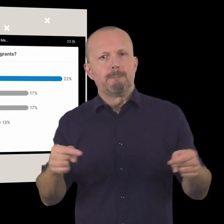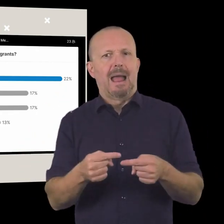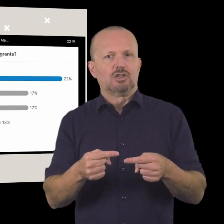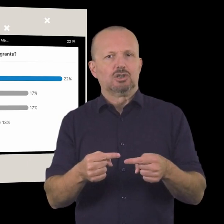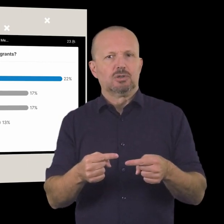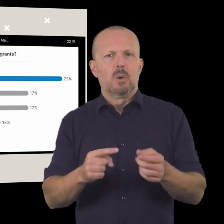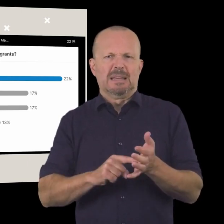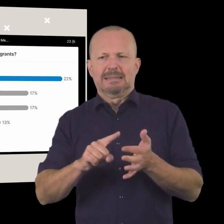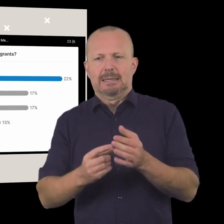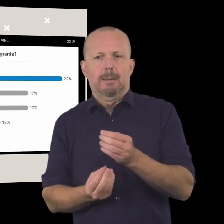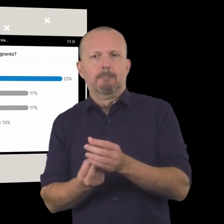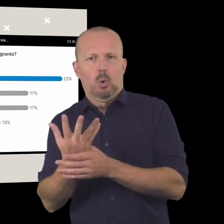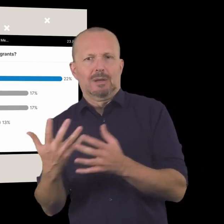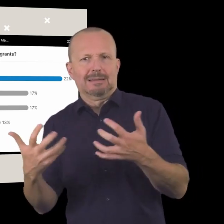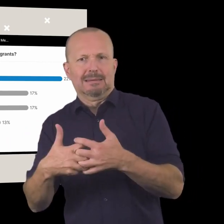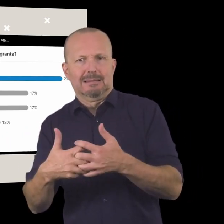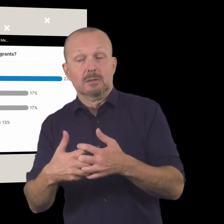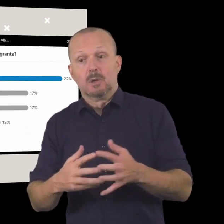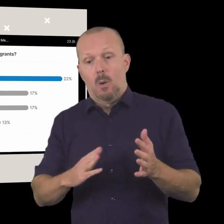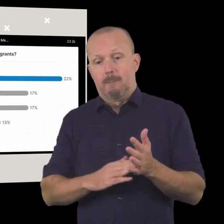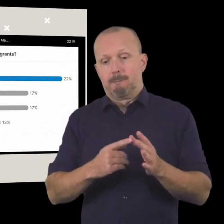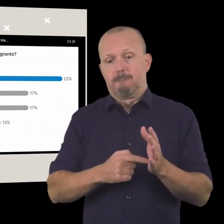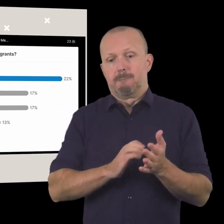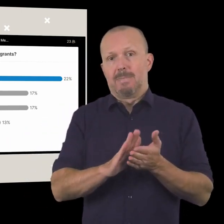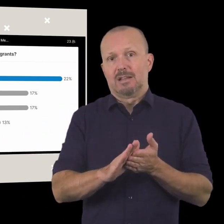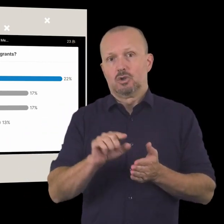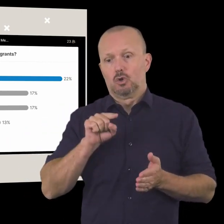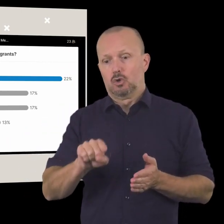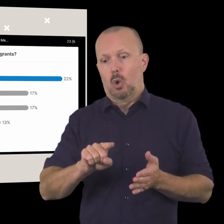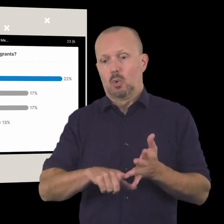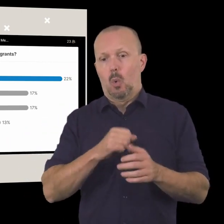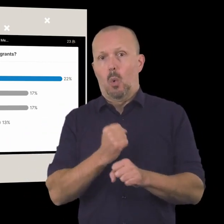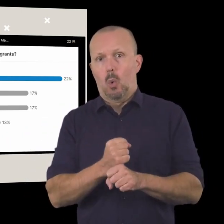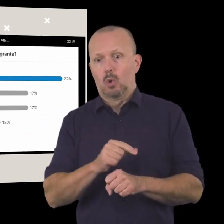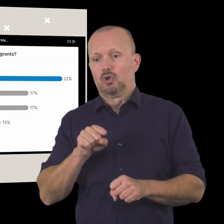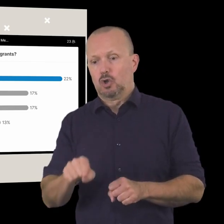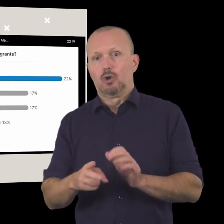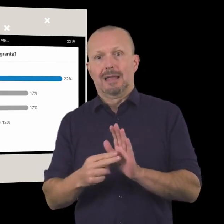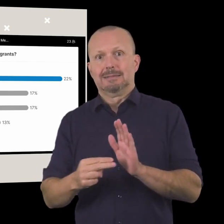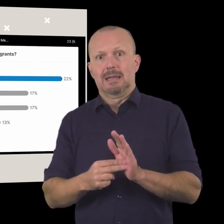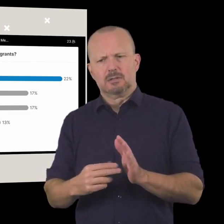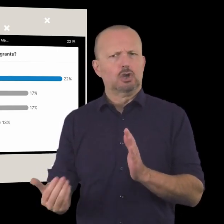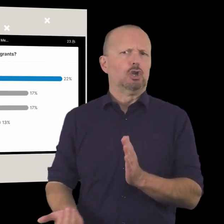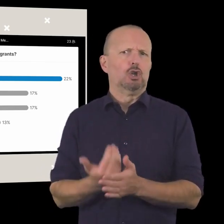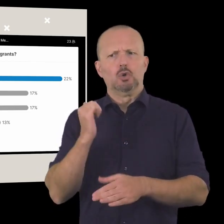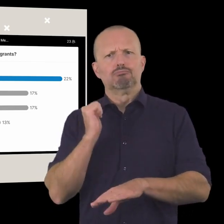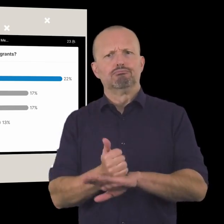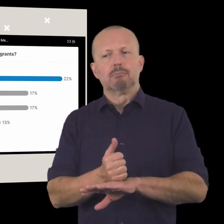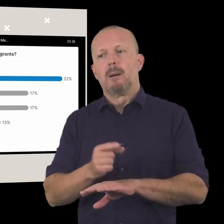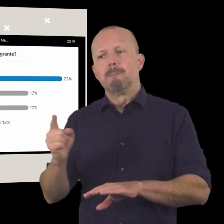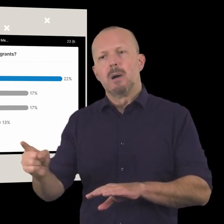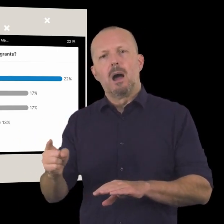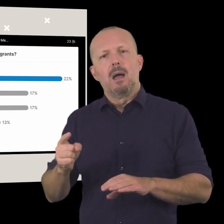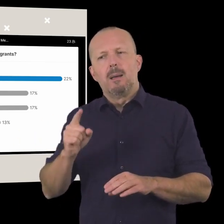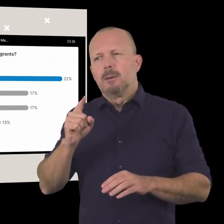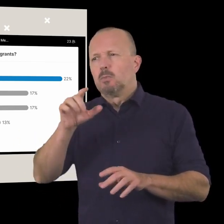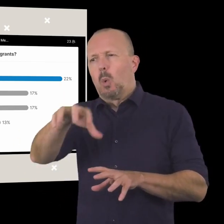so you may have heard of match already website is match.org.nz uh it's a totally new initiative created by